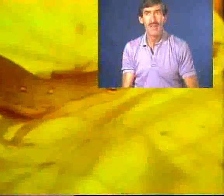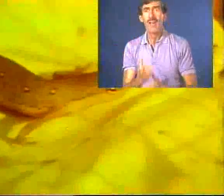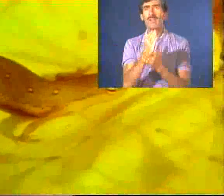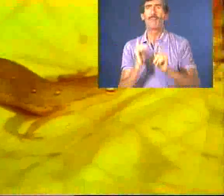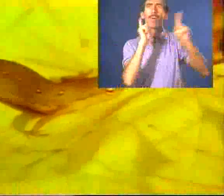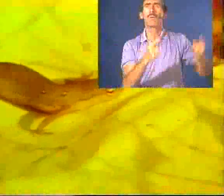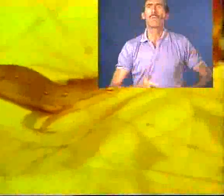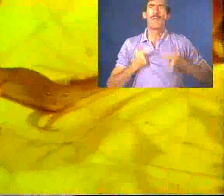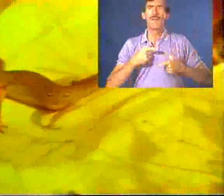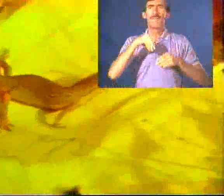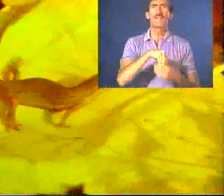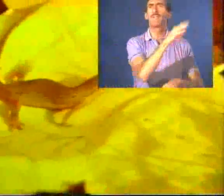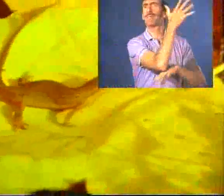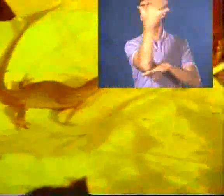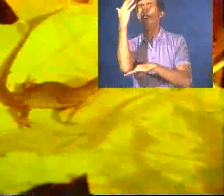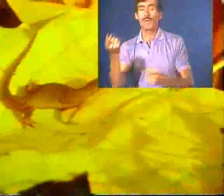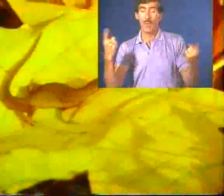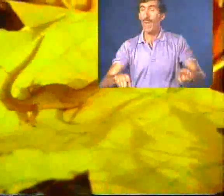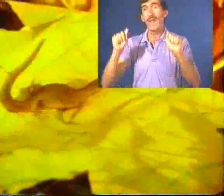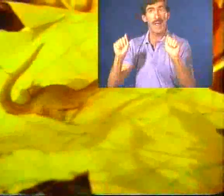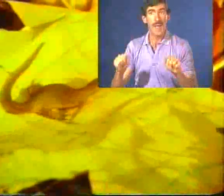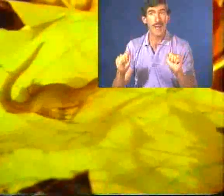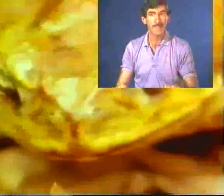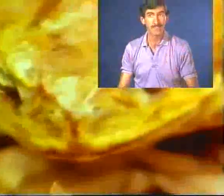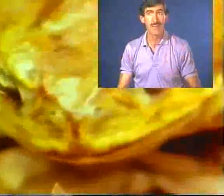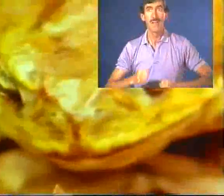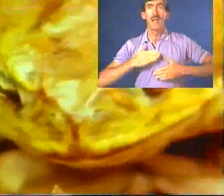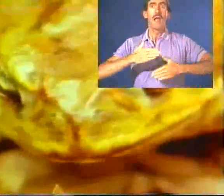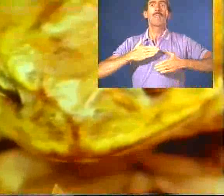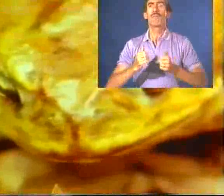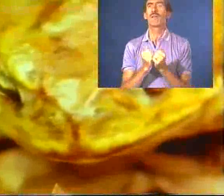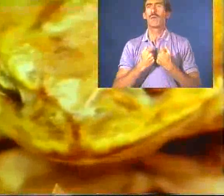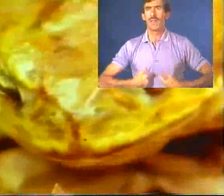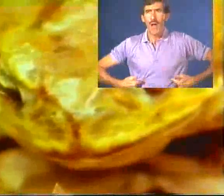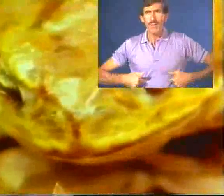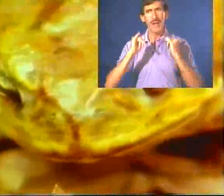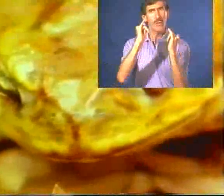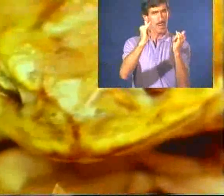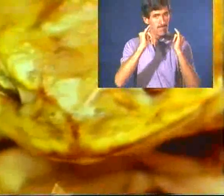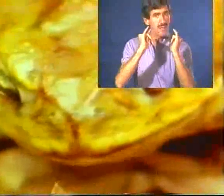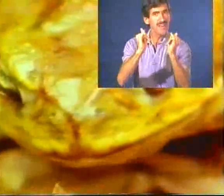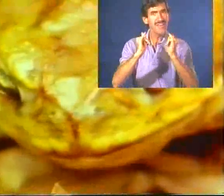Some go to live in the forest when they can, and breathe from lungs like you and me.